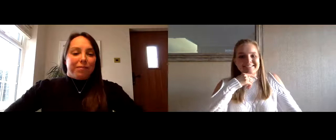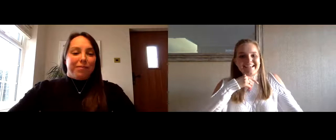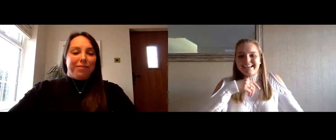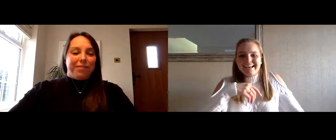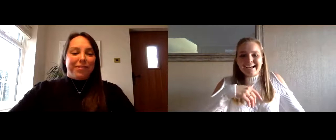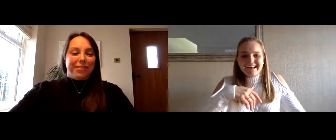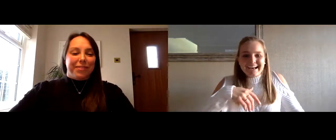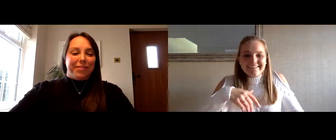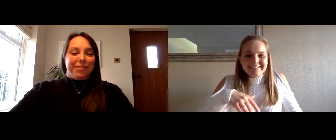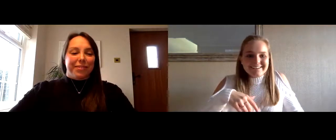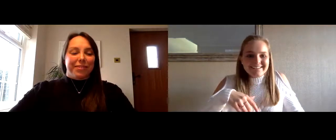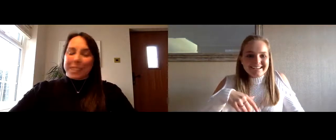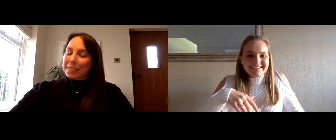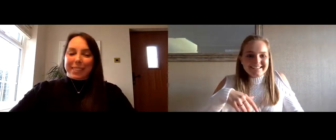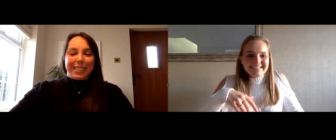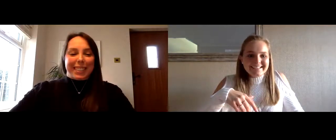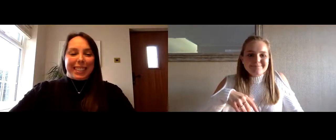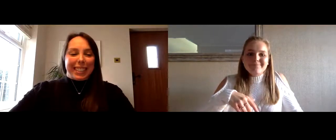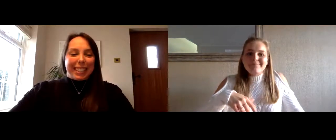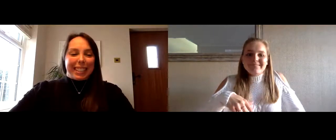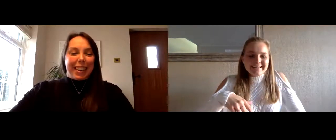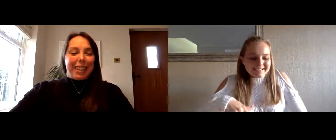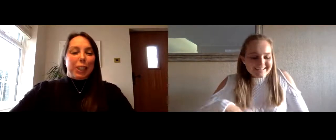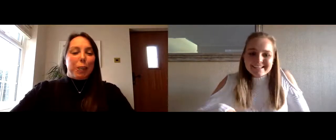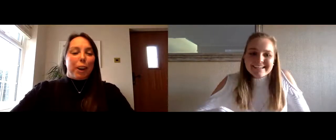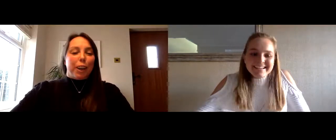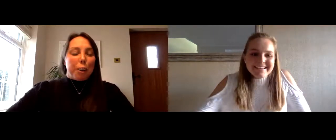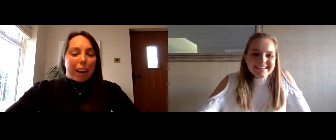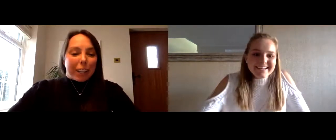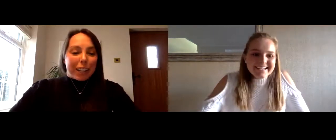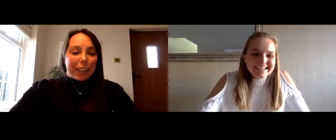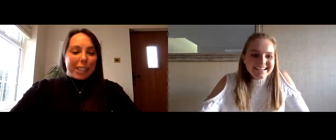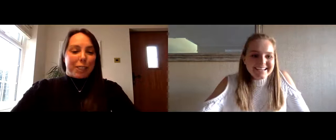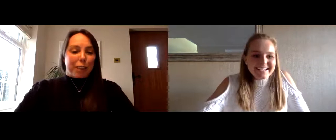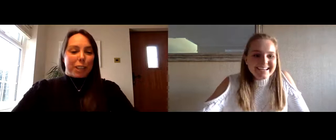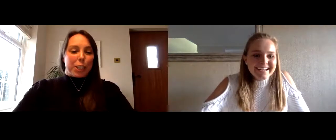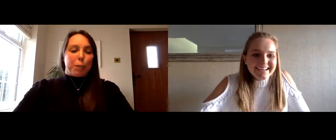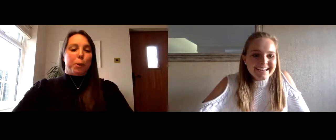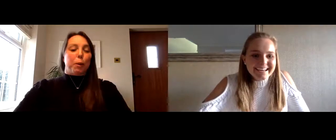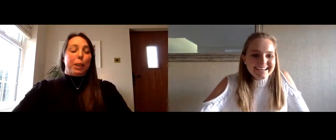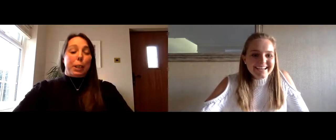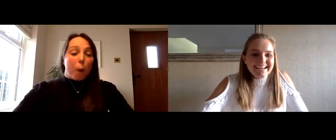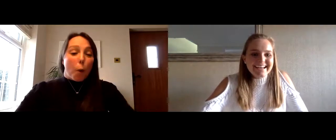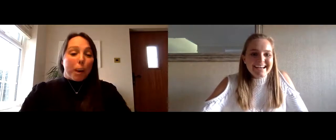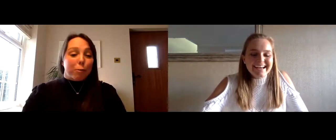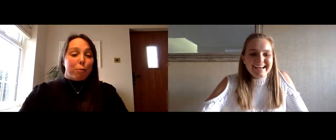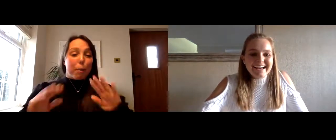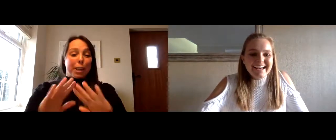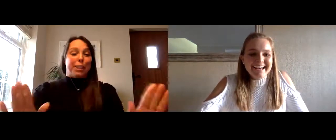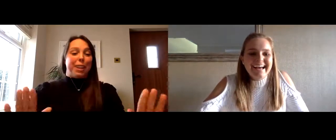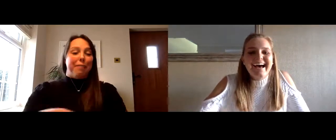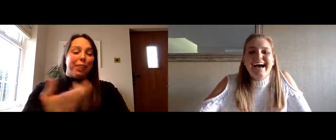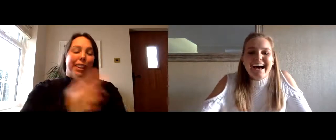smashed it absolutely uh do you know what can you write the questions for question of sport because i'm always